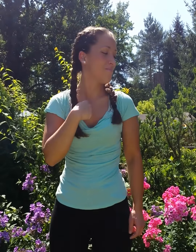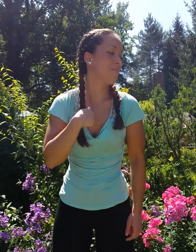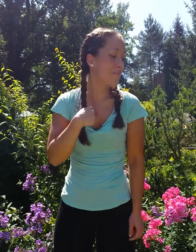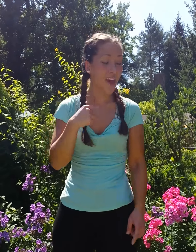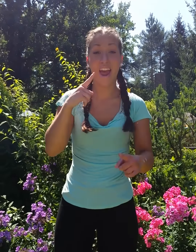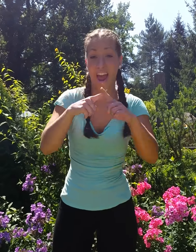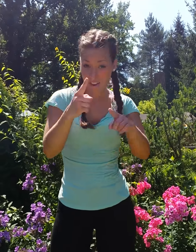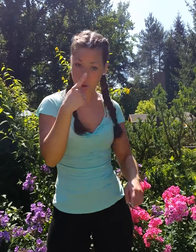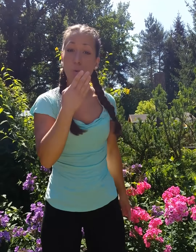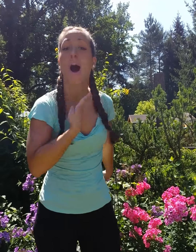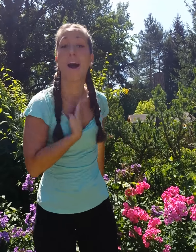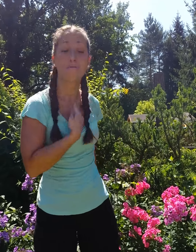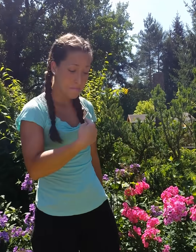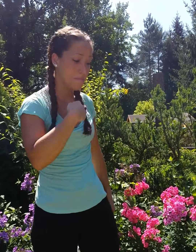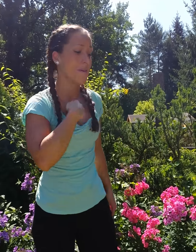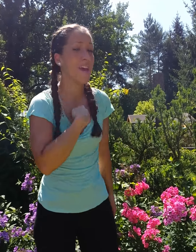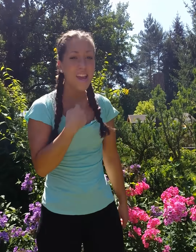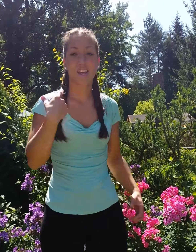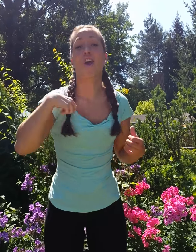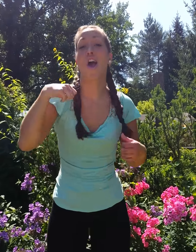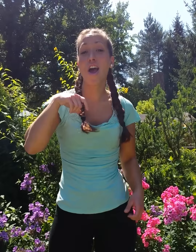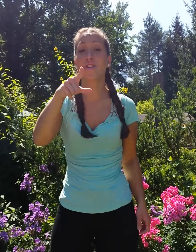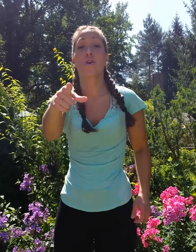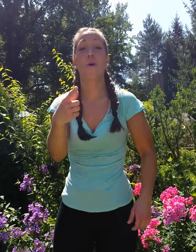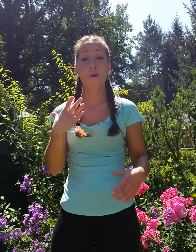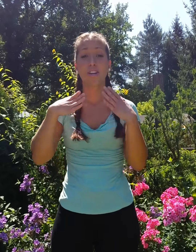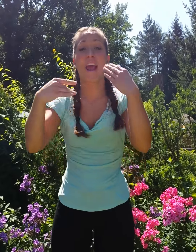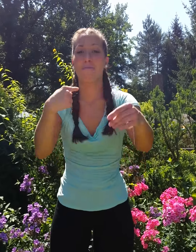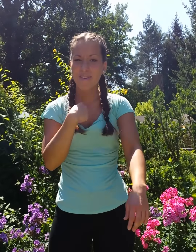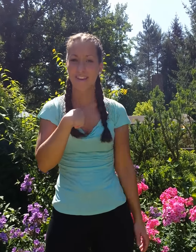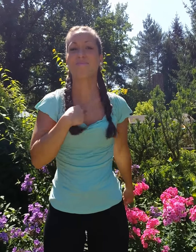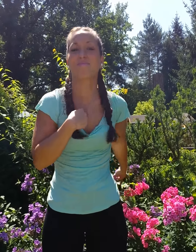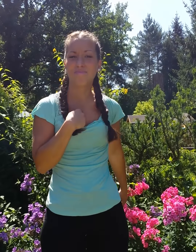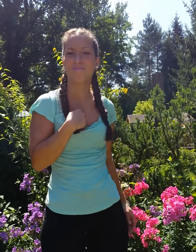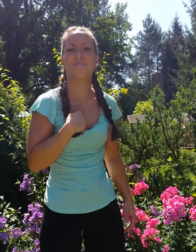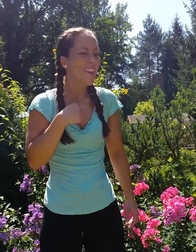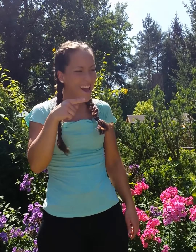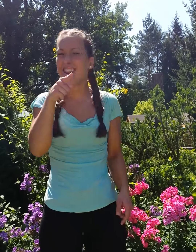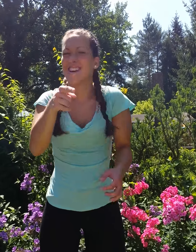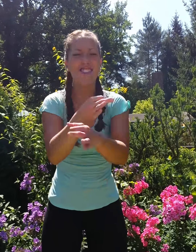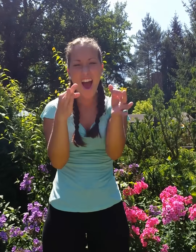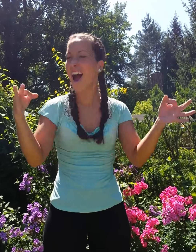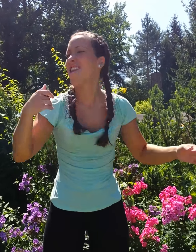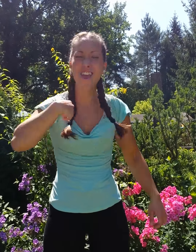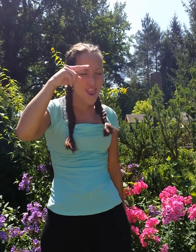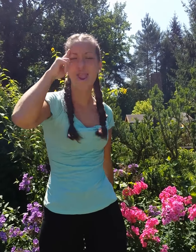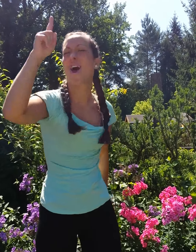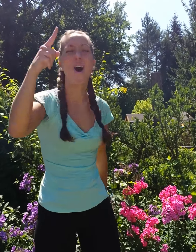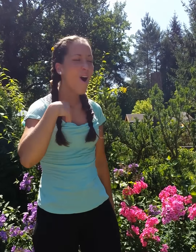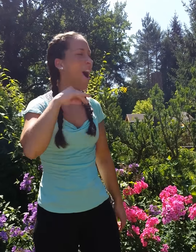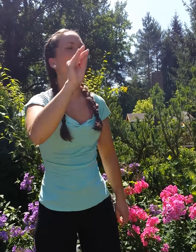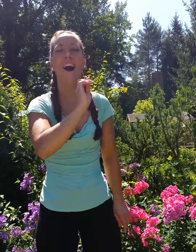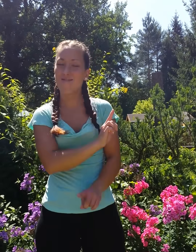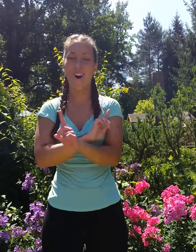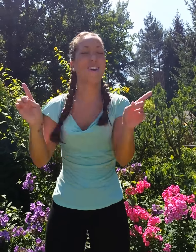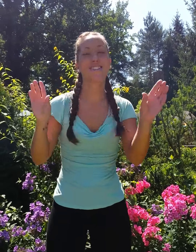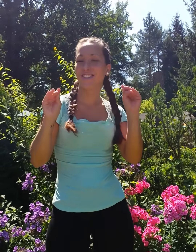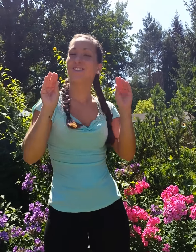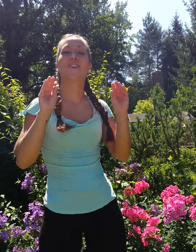And if you want me, but you've got me There's nothing I know I wouldn't